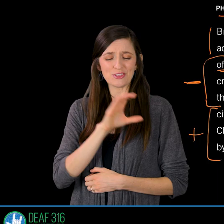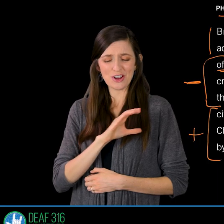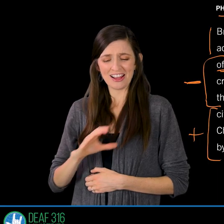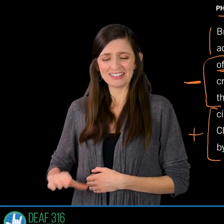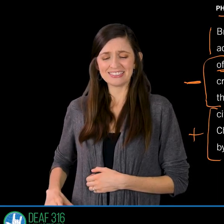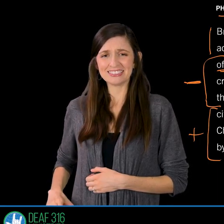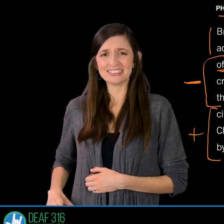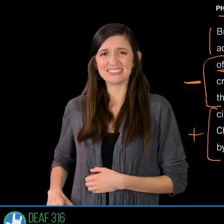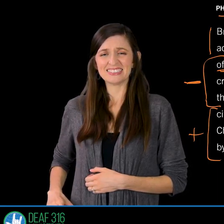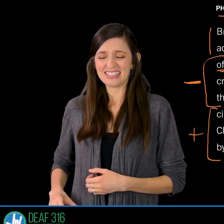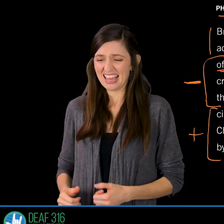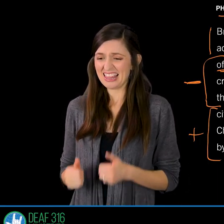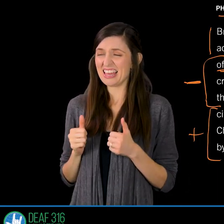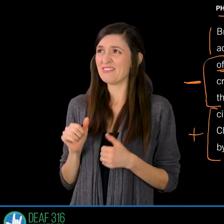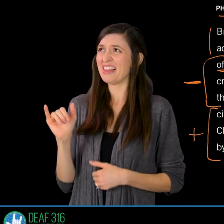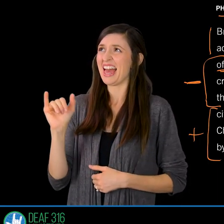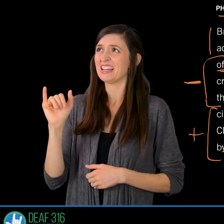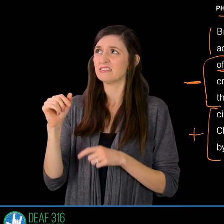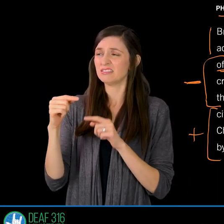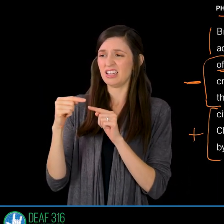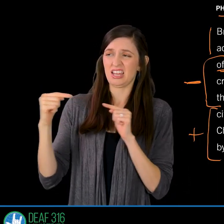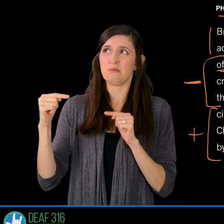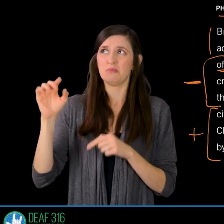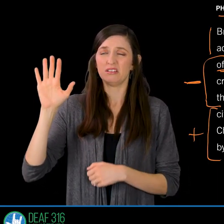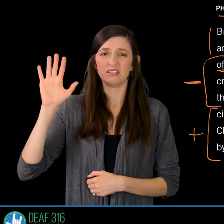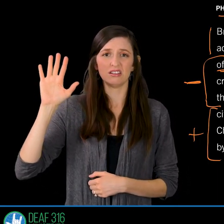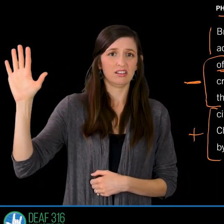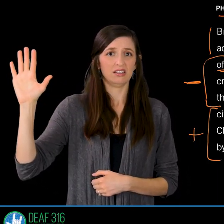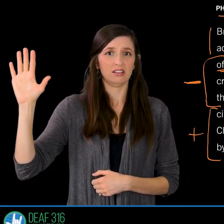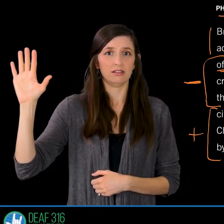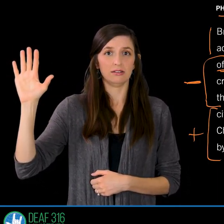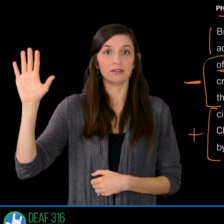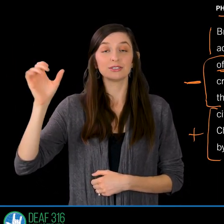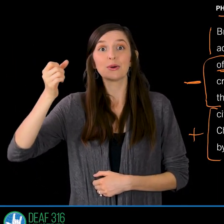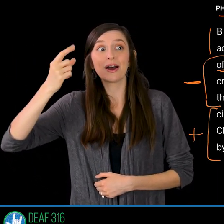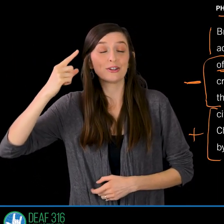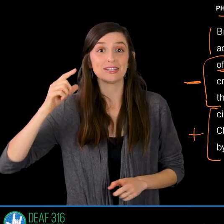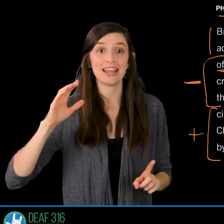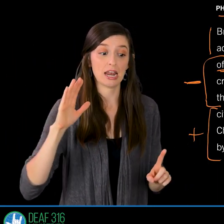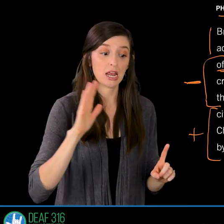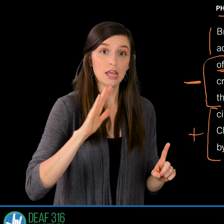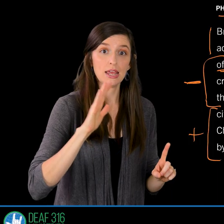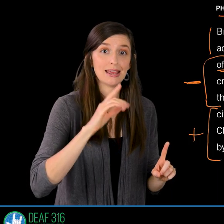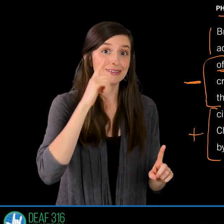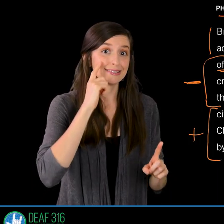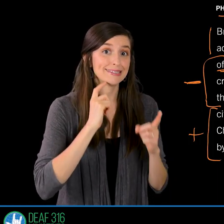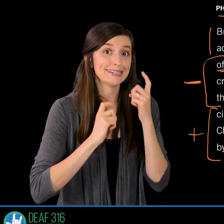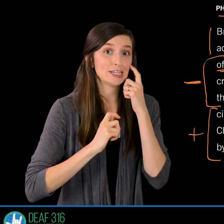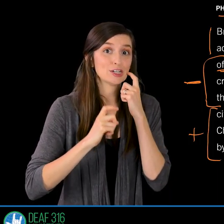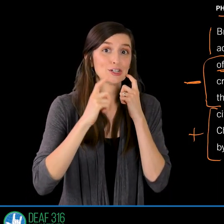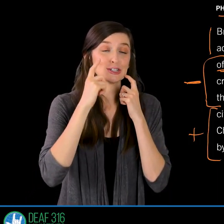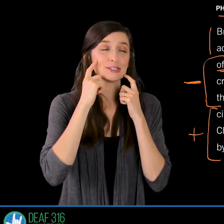Christ. So these tears are owing to the fact that there are many